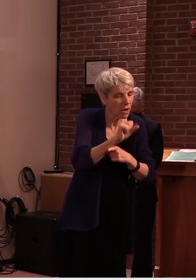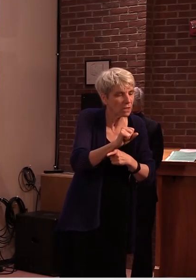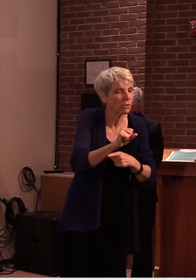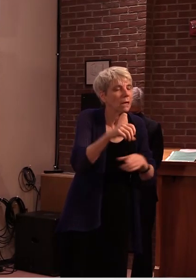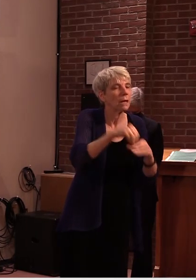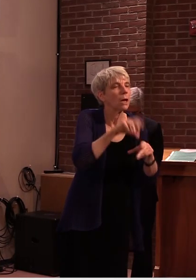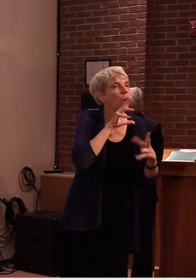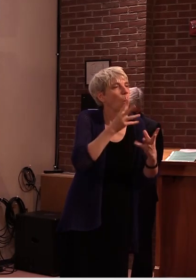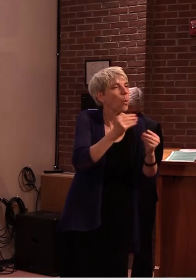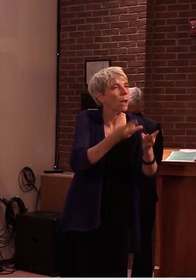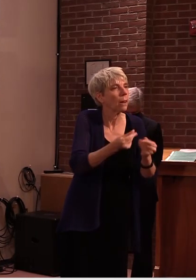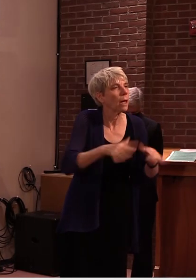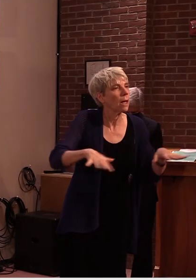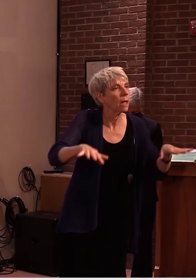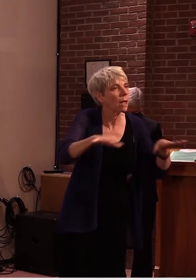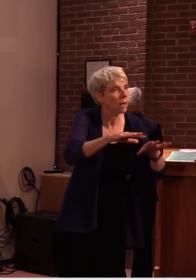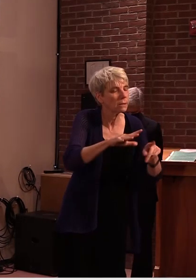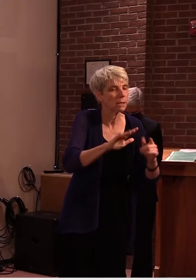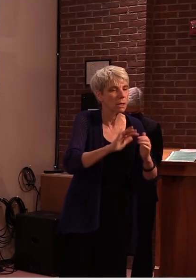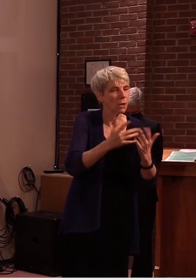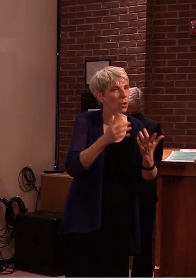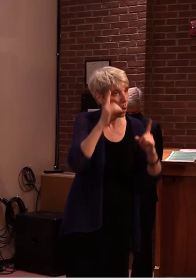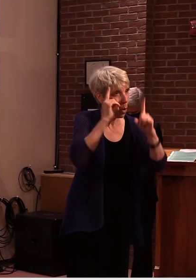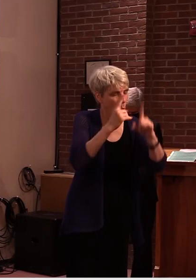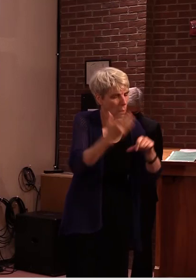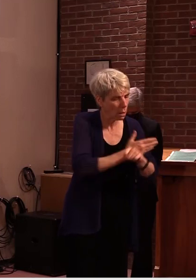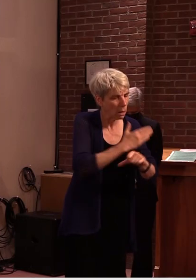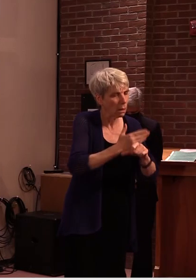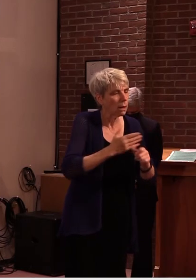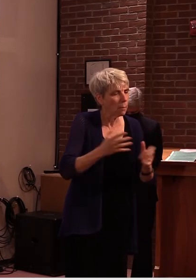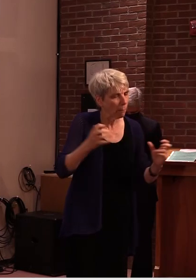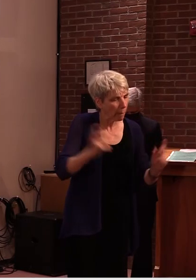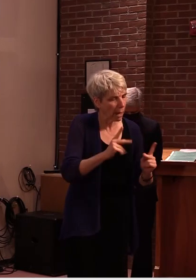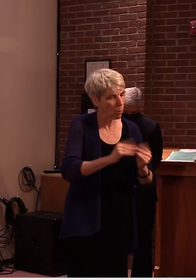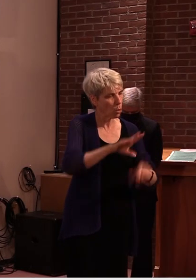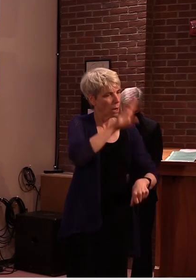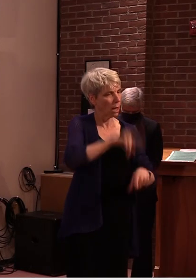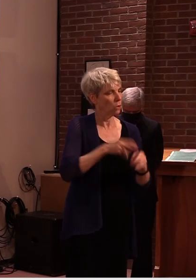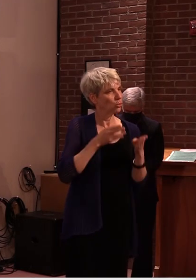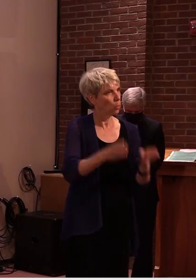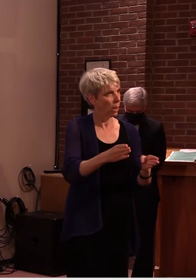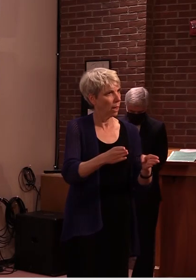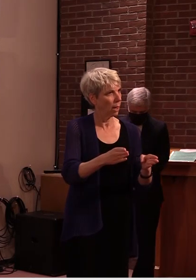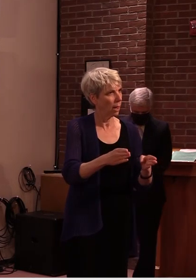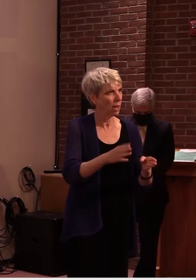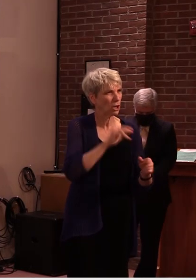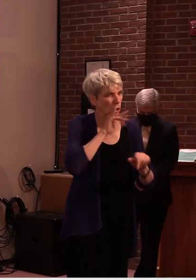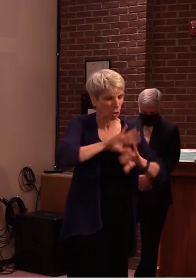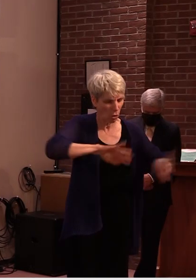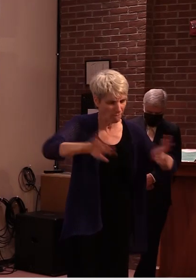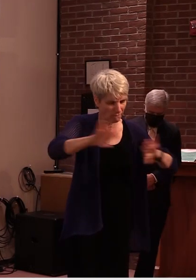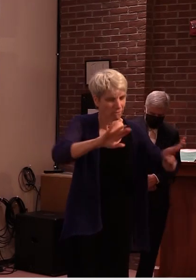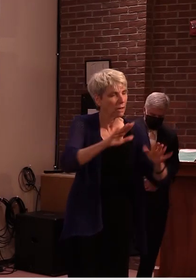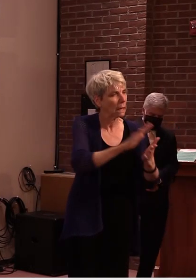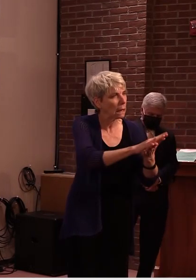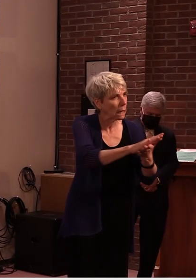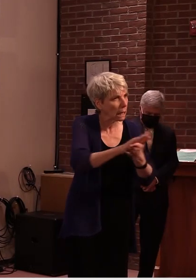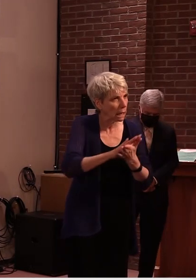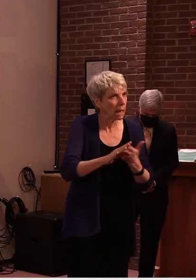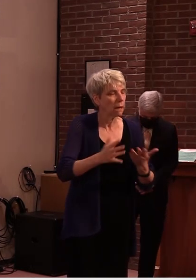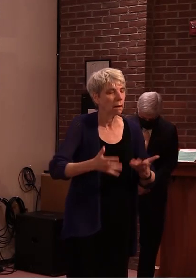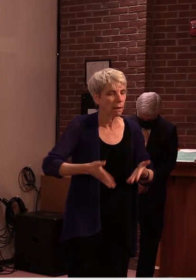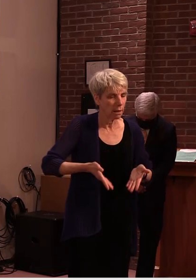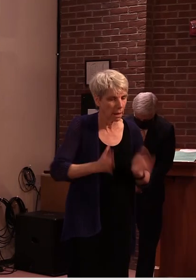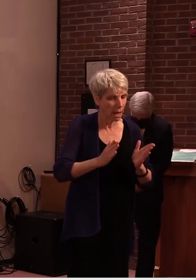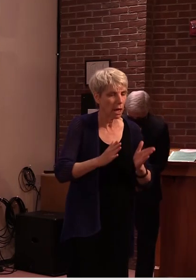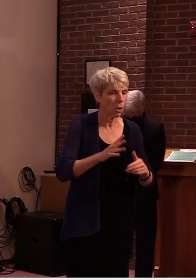restoration practices and floodplain restoration practices that have been implemented using clean water funds collecting